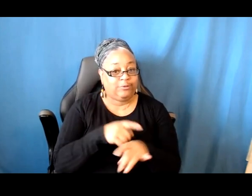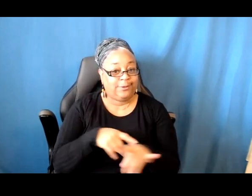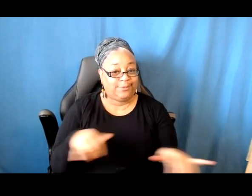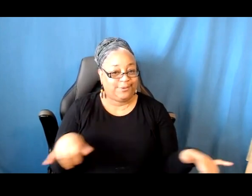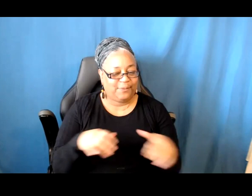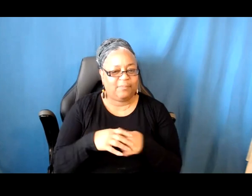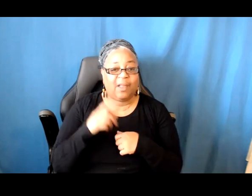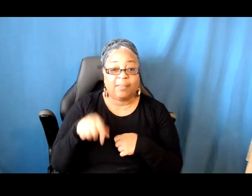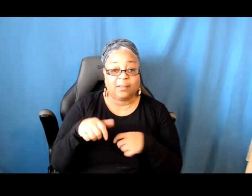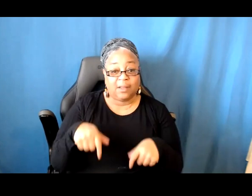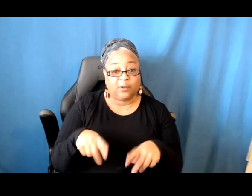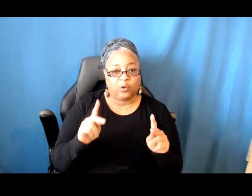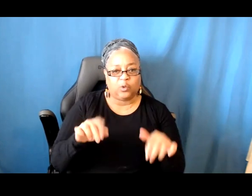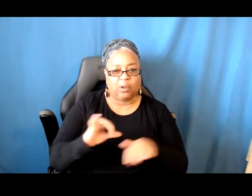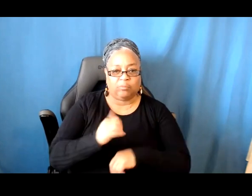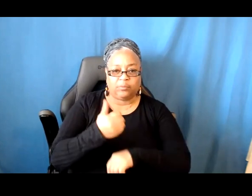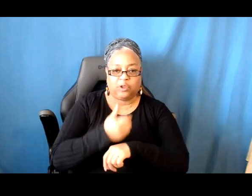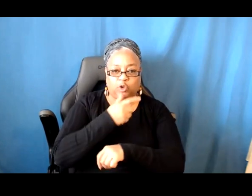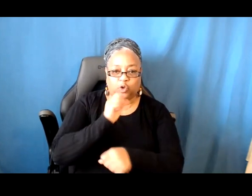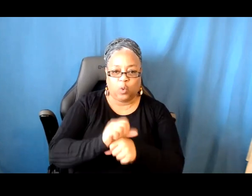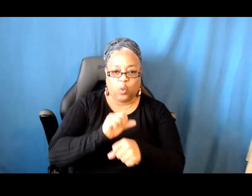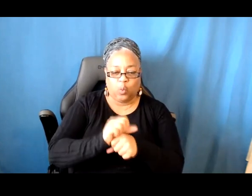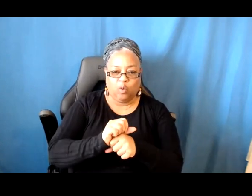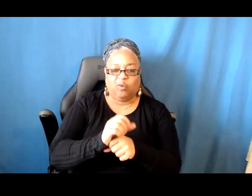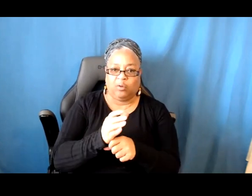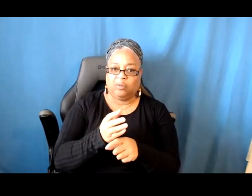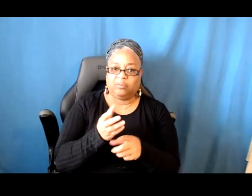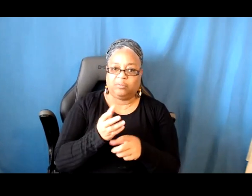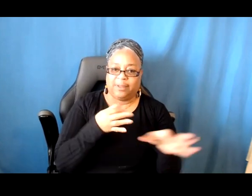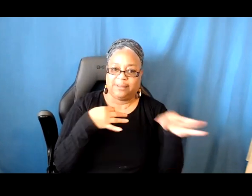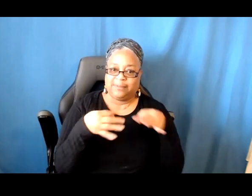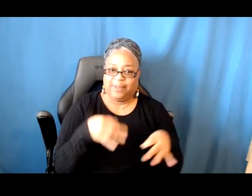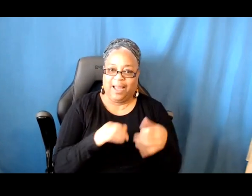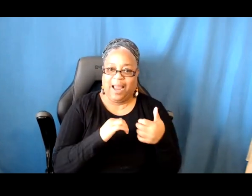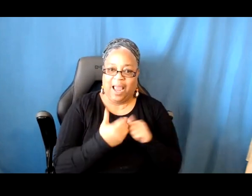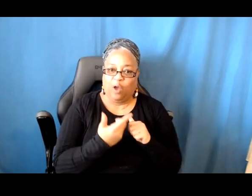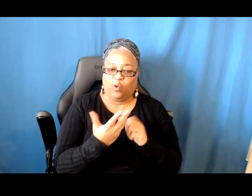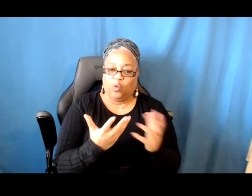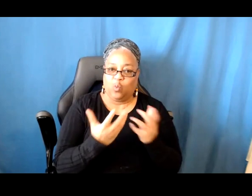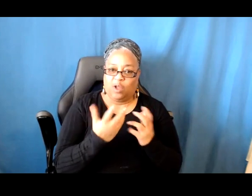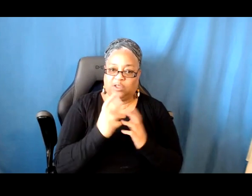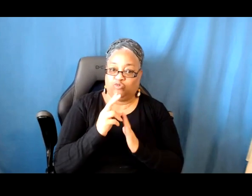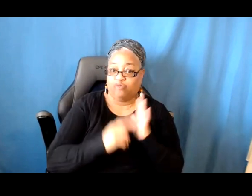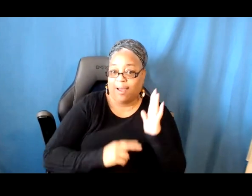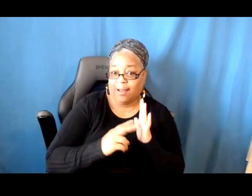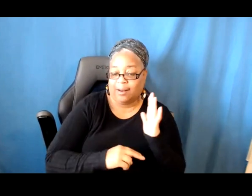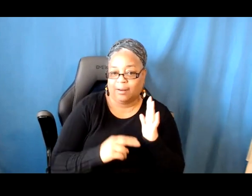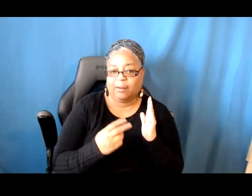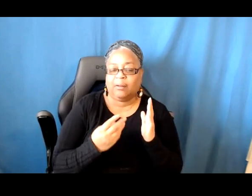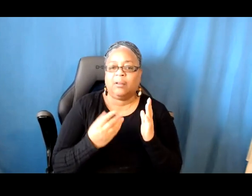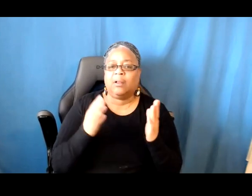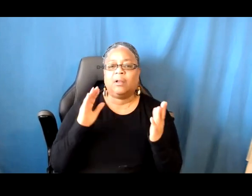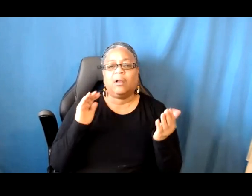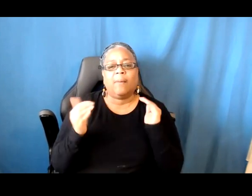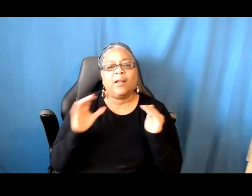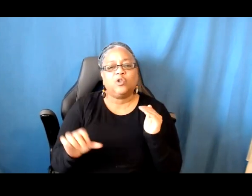a discourse to tell us how you want your work read alongside other works that have paved